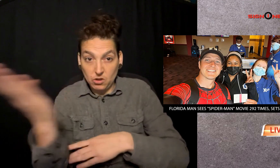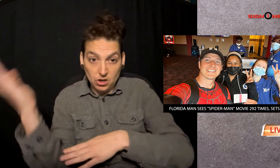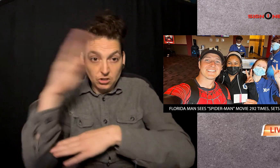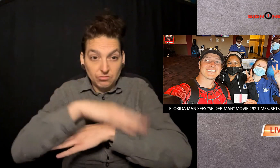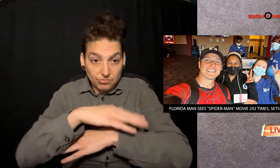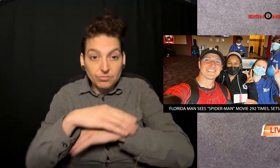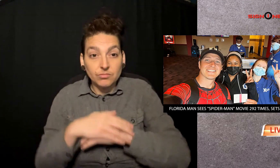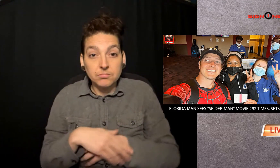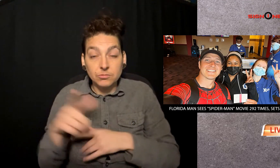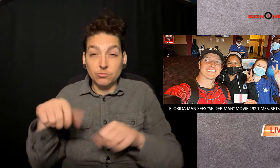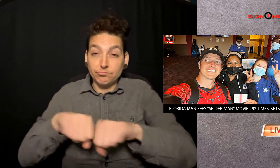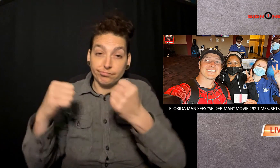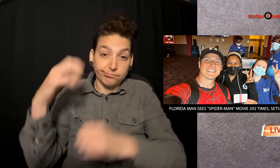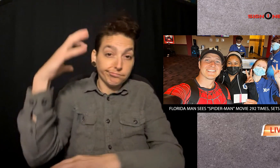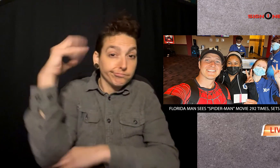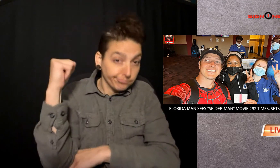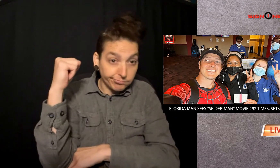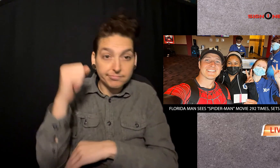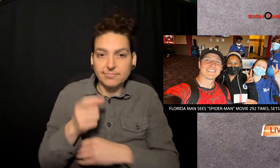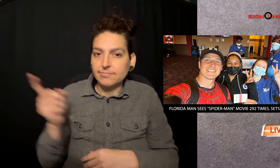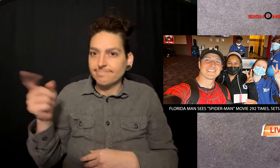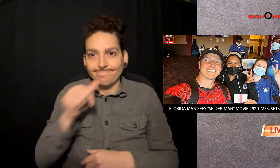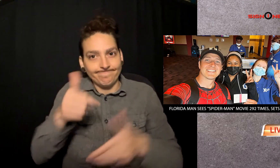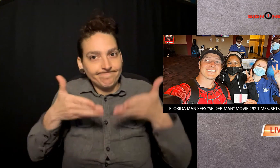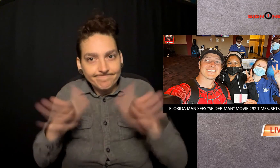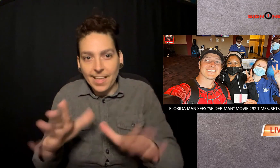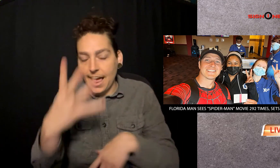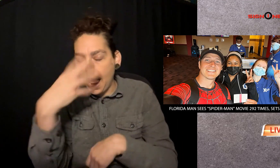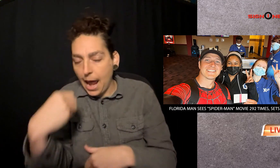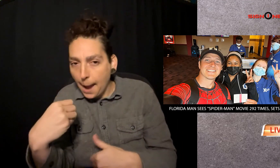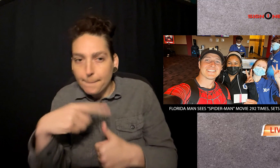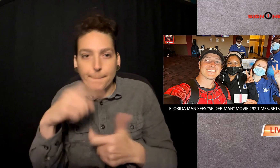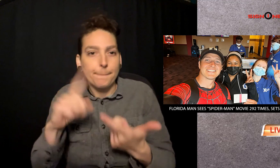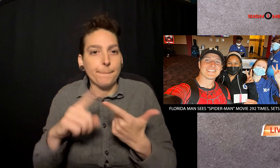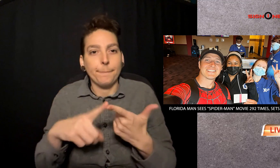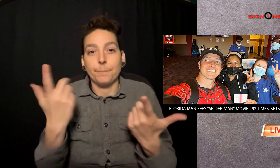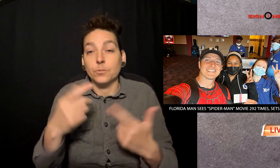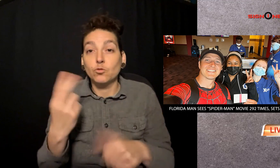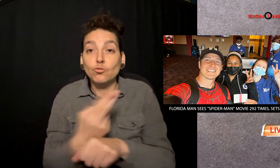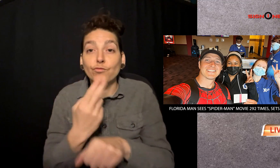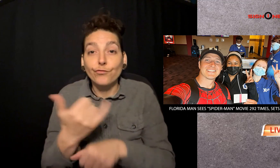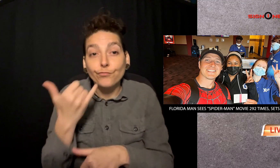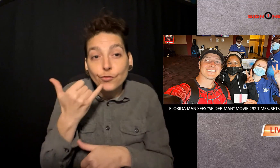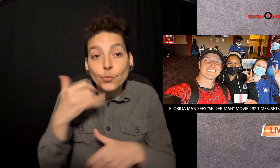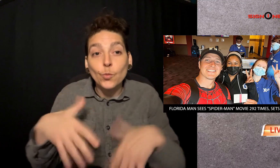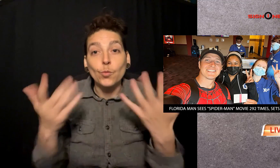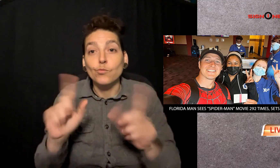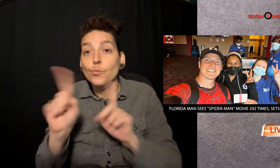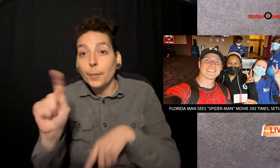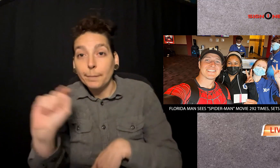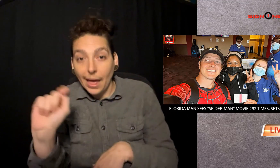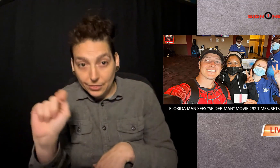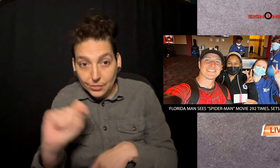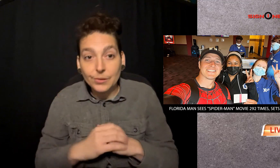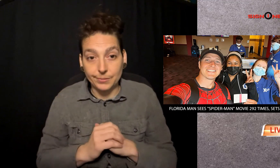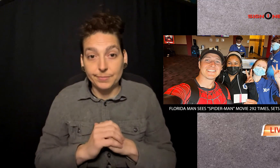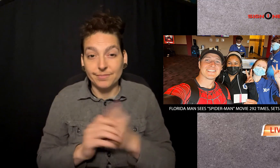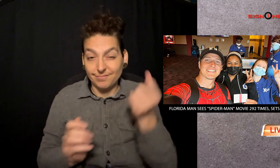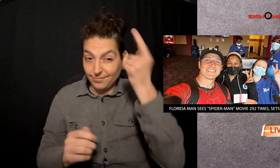292 times. He says he watched the movie five times in a row on some days. To break the